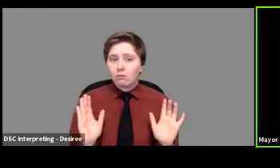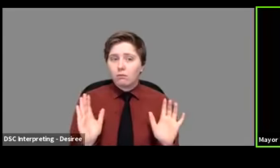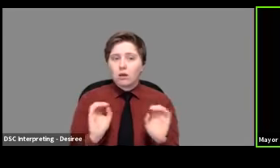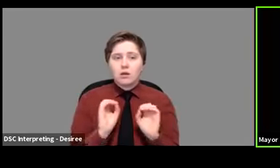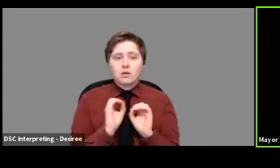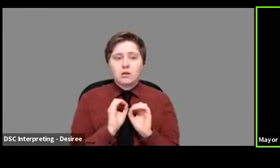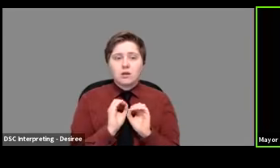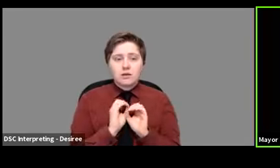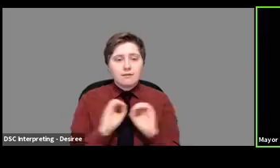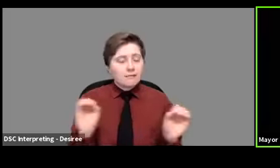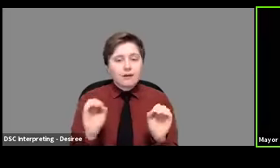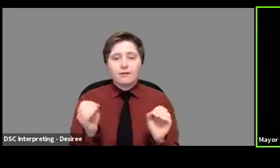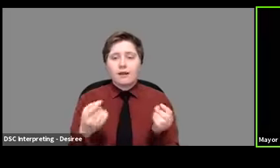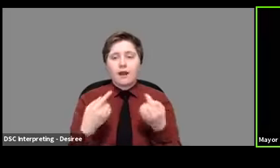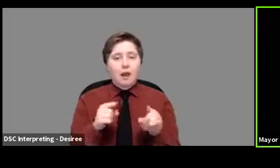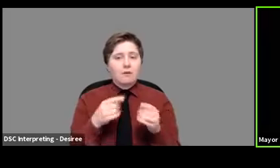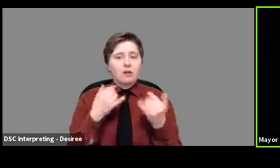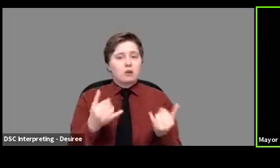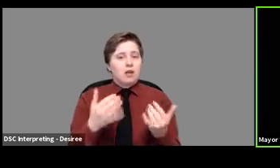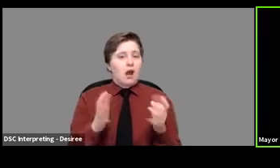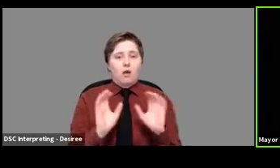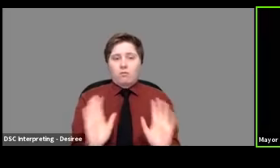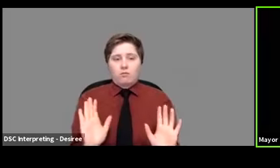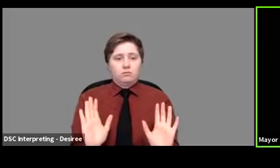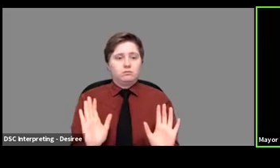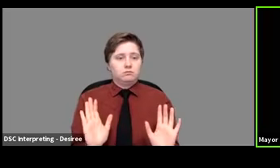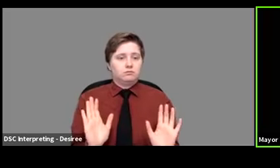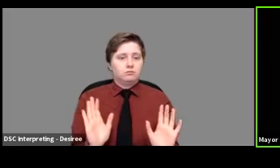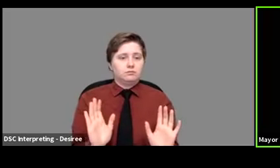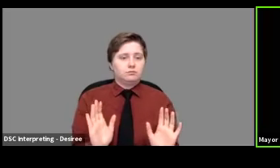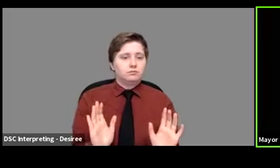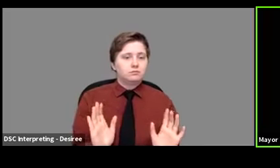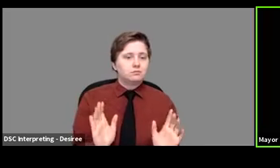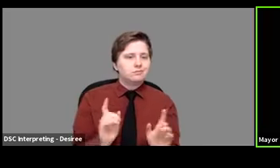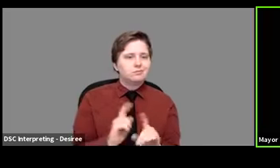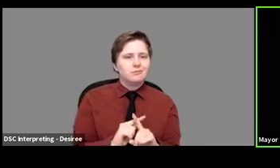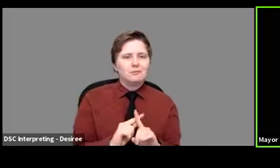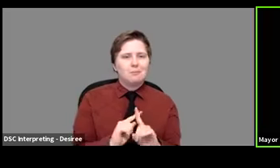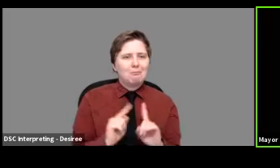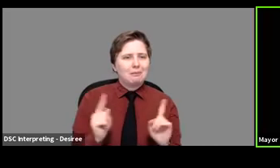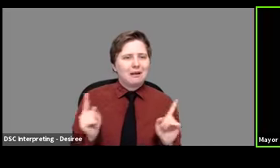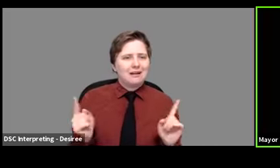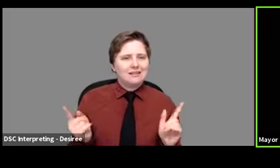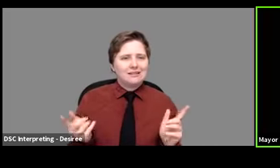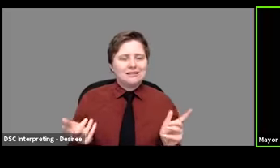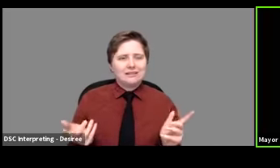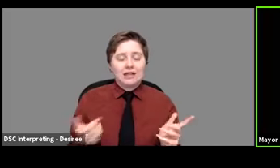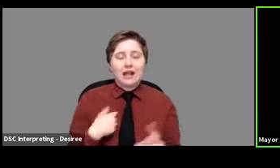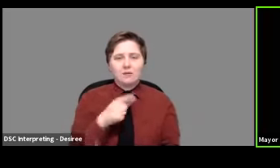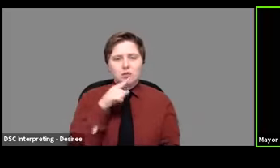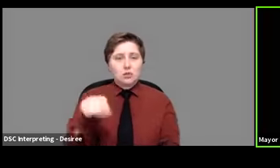nothing is imminent, no additional cuts right now, but I'm sure you don't know exactly what